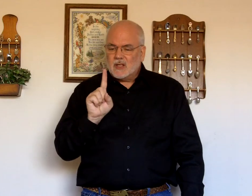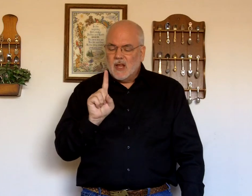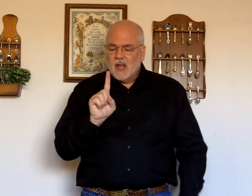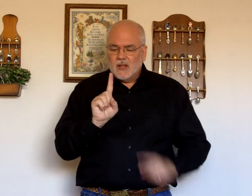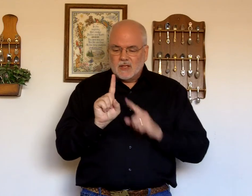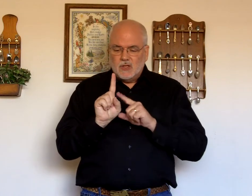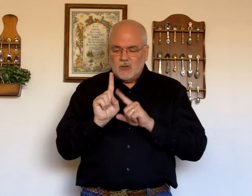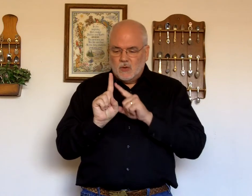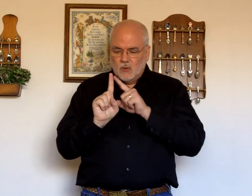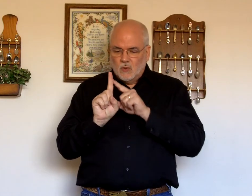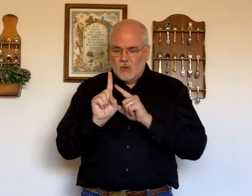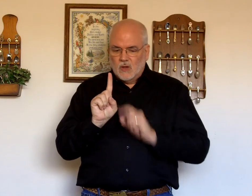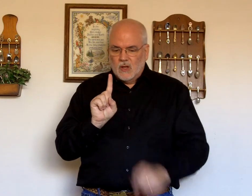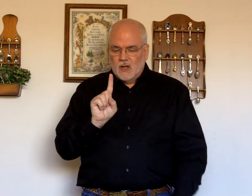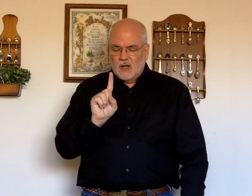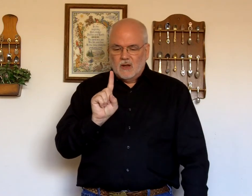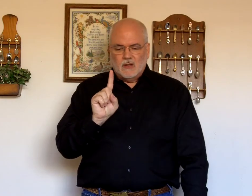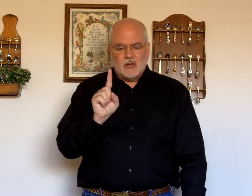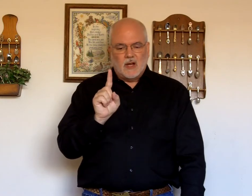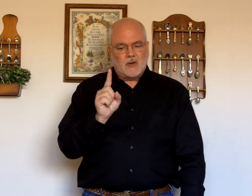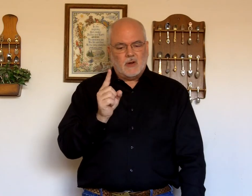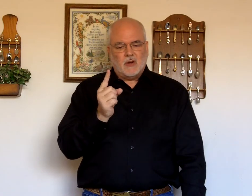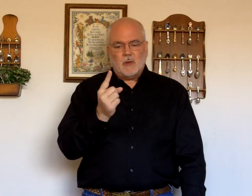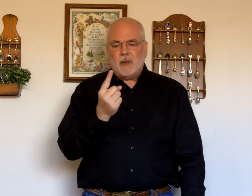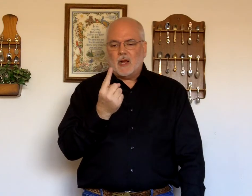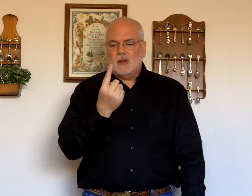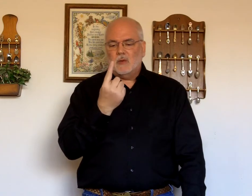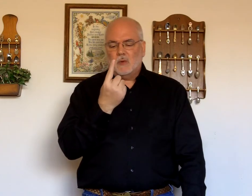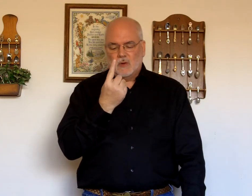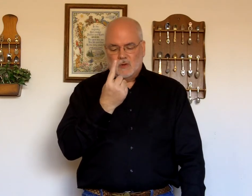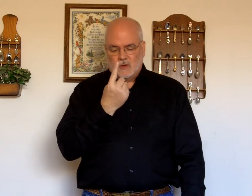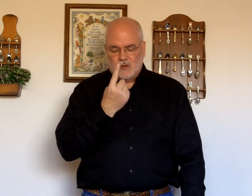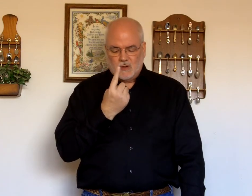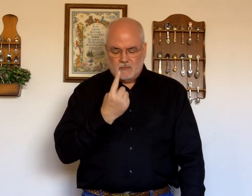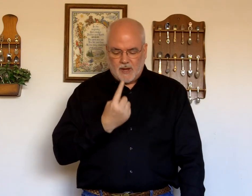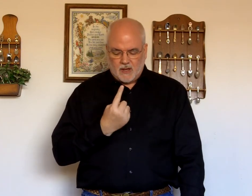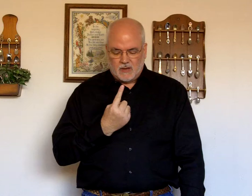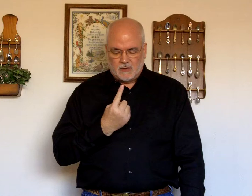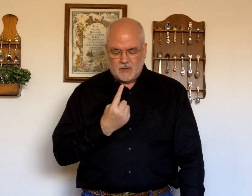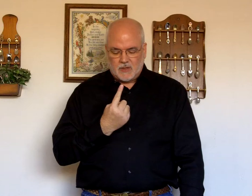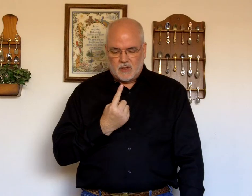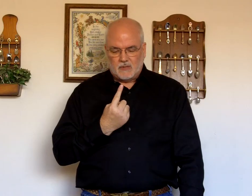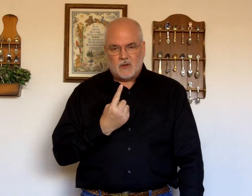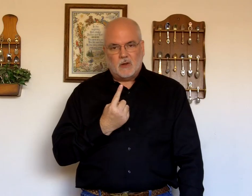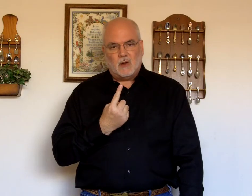This. You. Is. Going to turn your back on the world. back in on yourself. Alone.